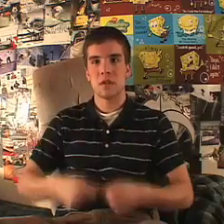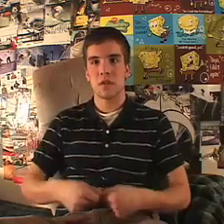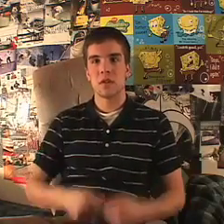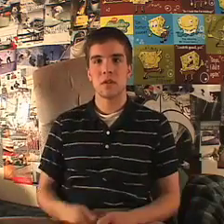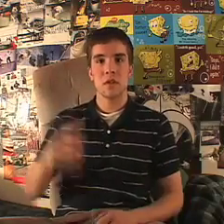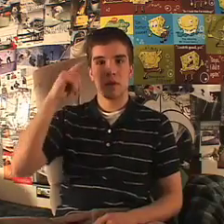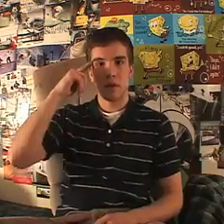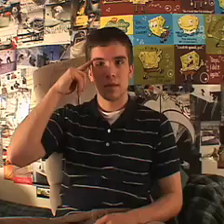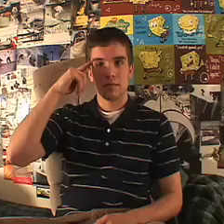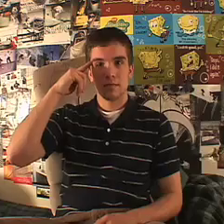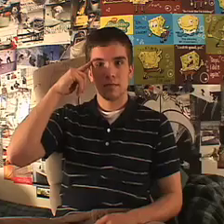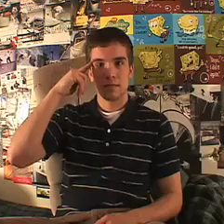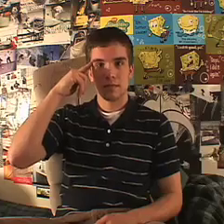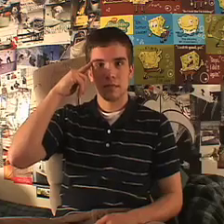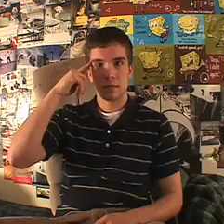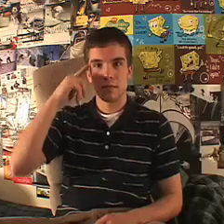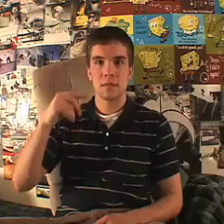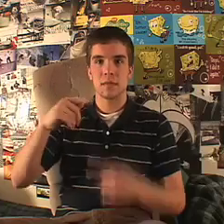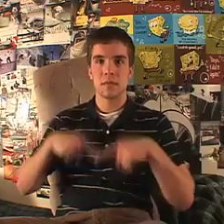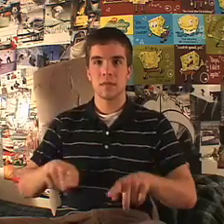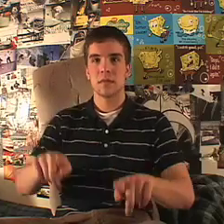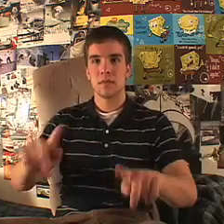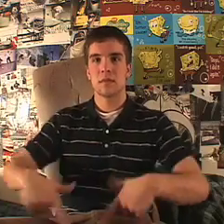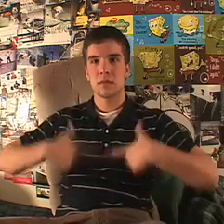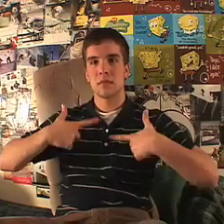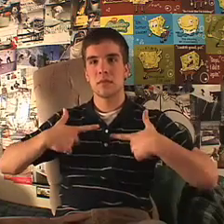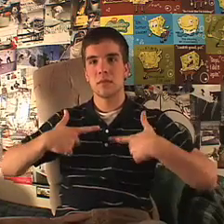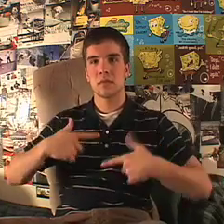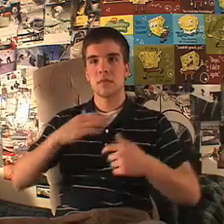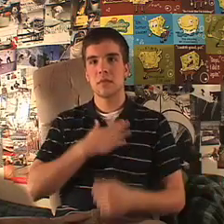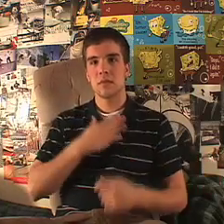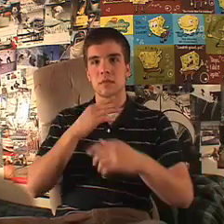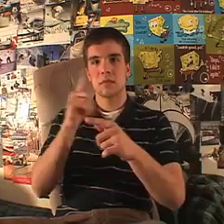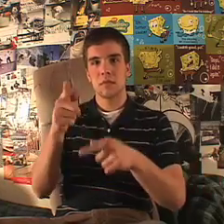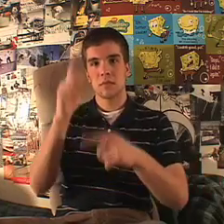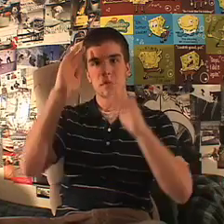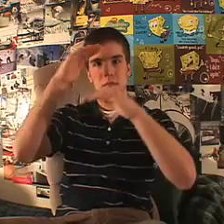stop and think about them In my life I love you more